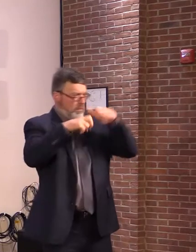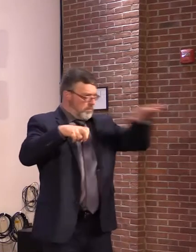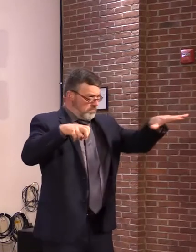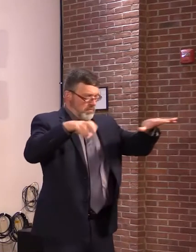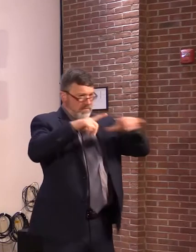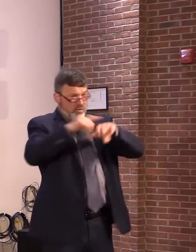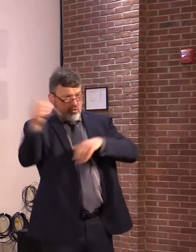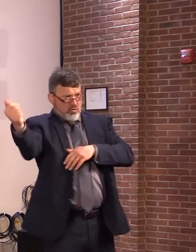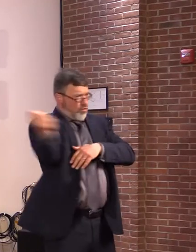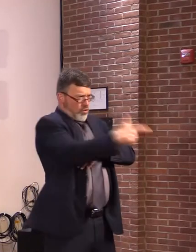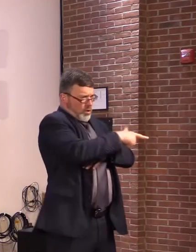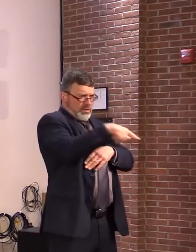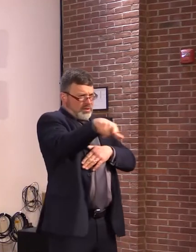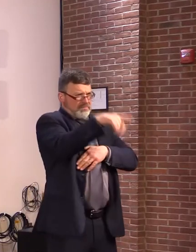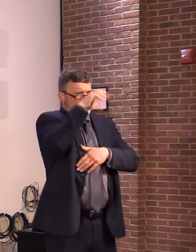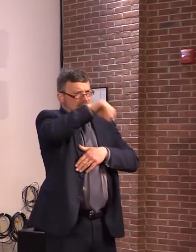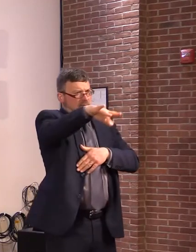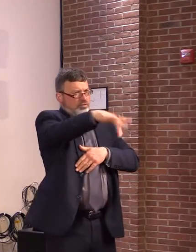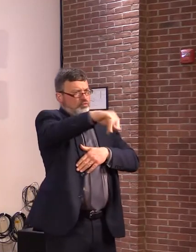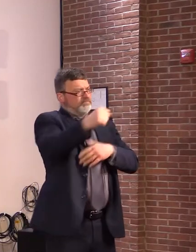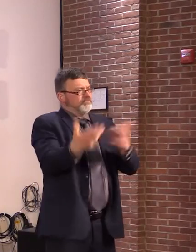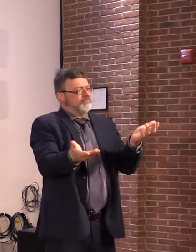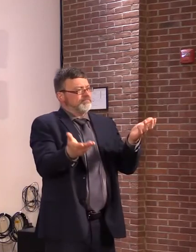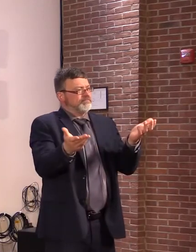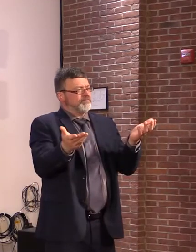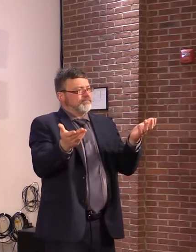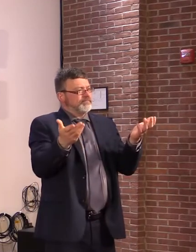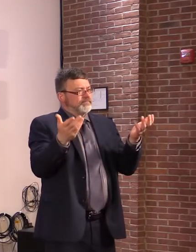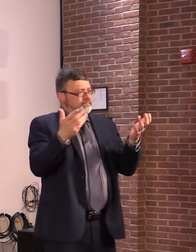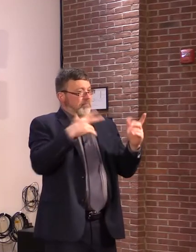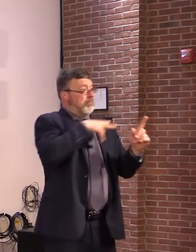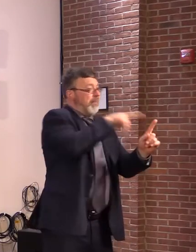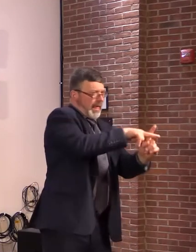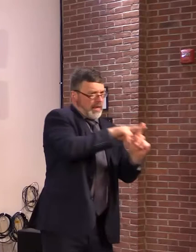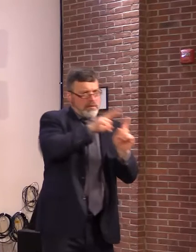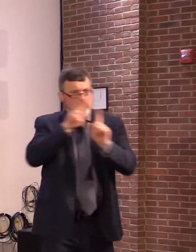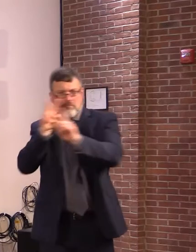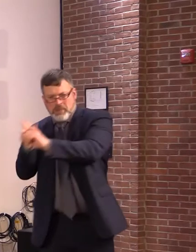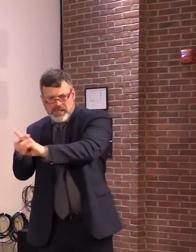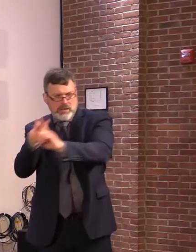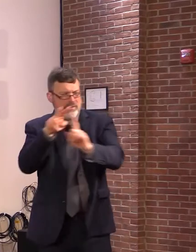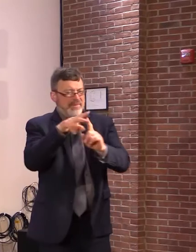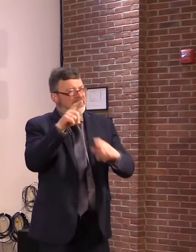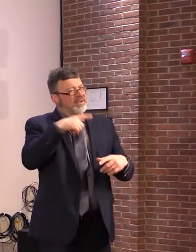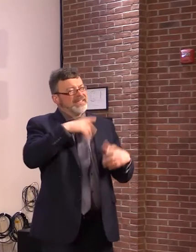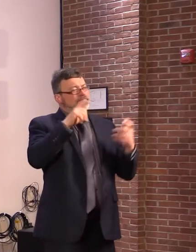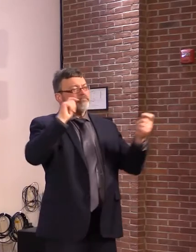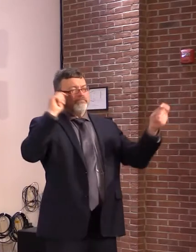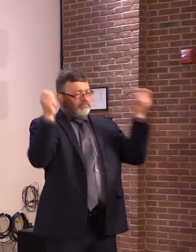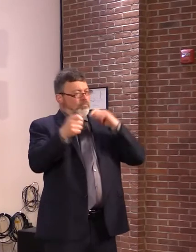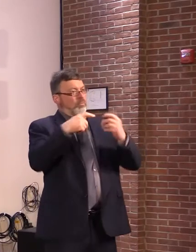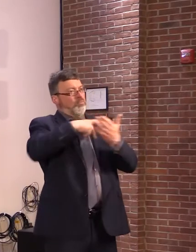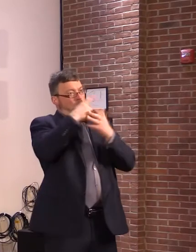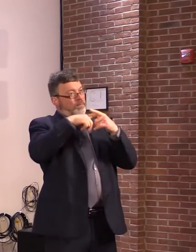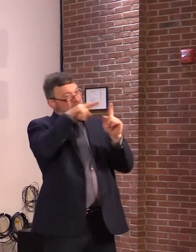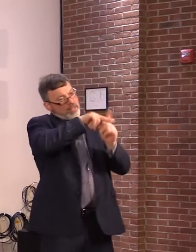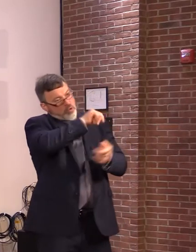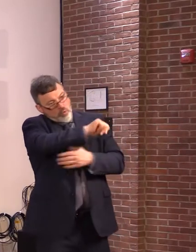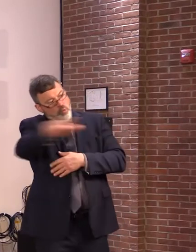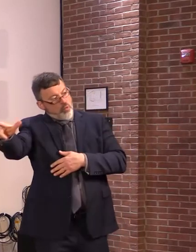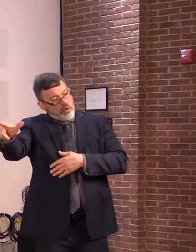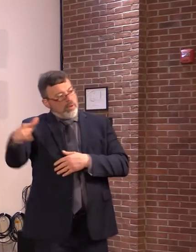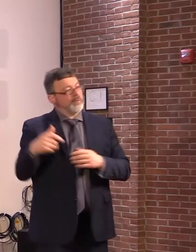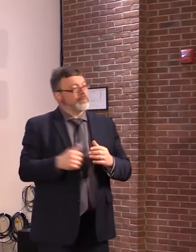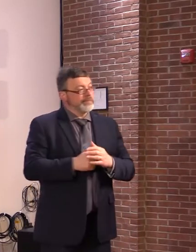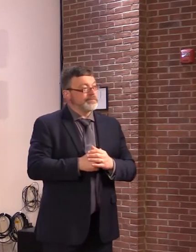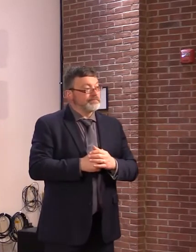to help communities establish new neighborhoods. And what it would look like to build the sort of housing that we need for the future in